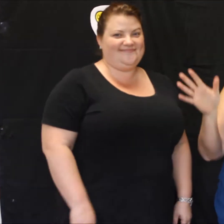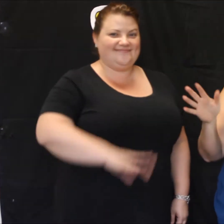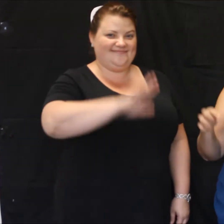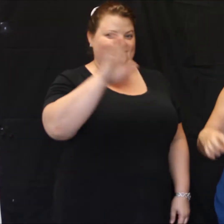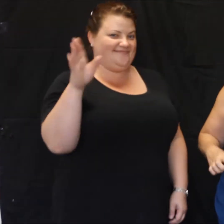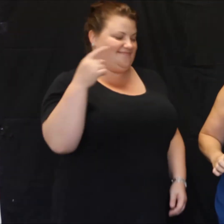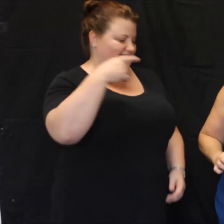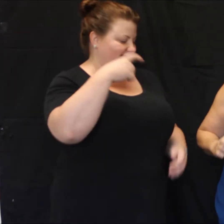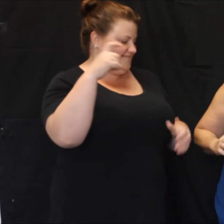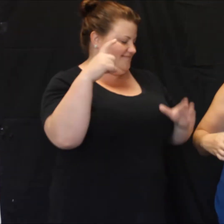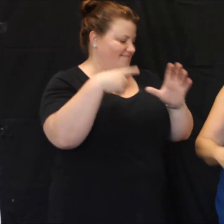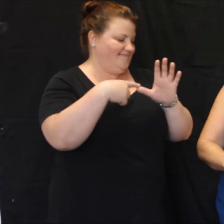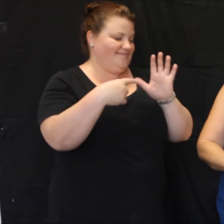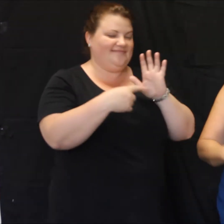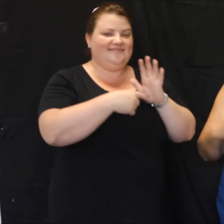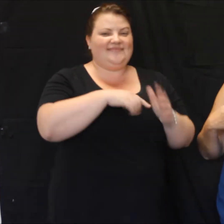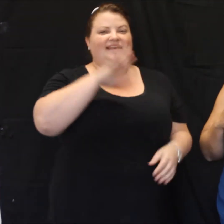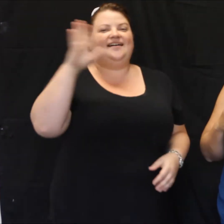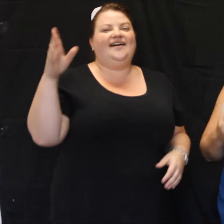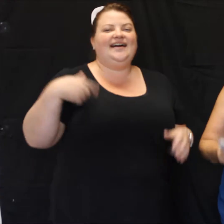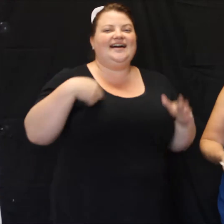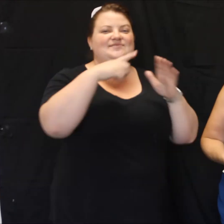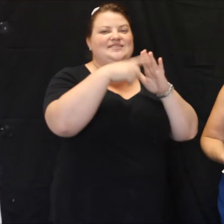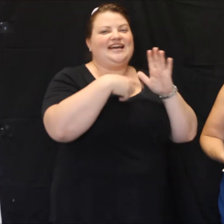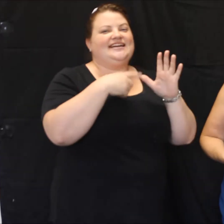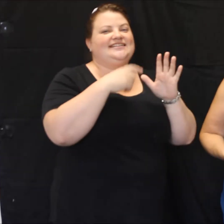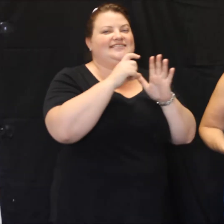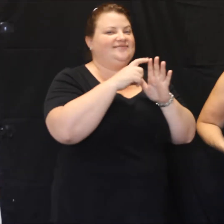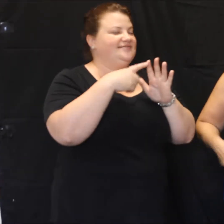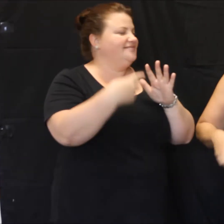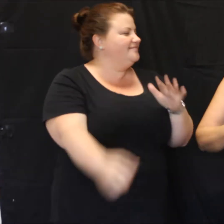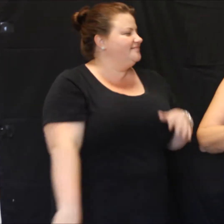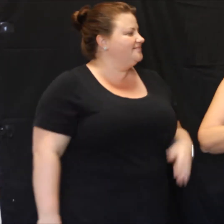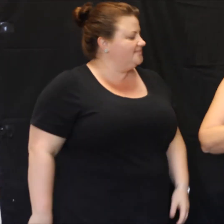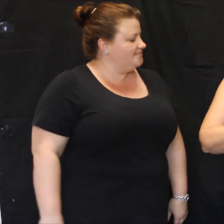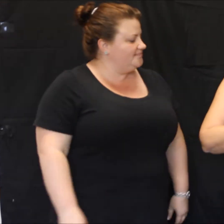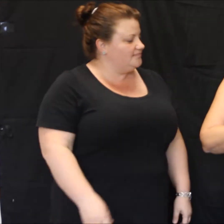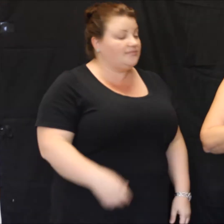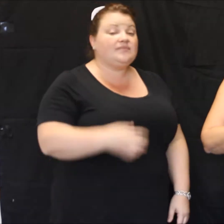Hi, I'm Kat. Hi, I'm Jade. I've got more to say.